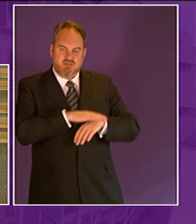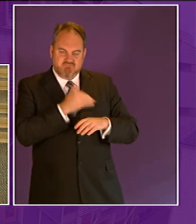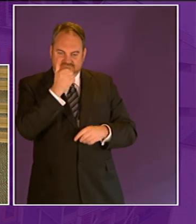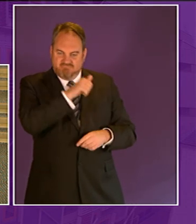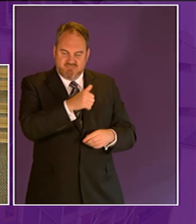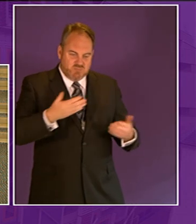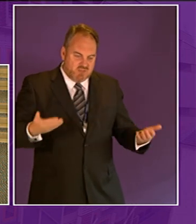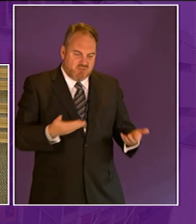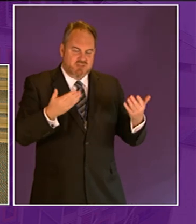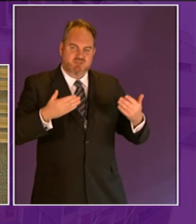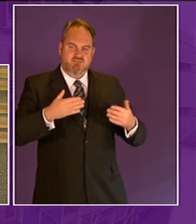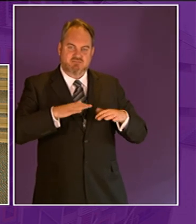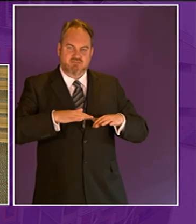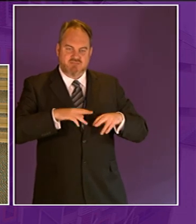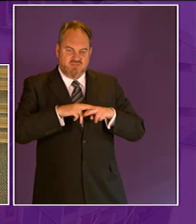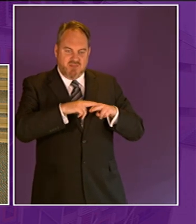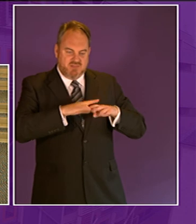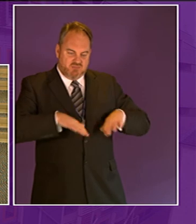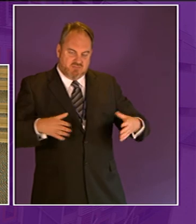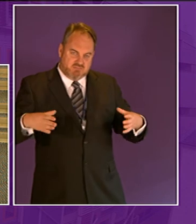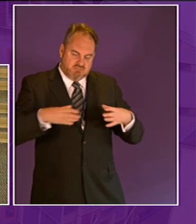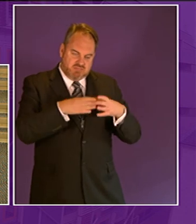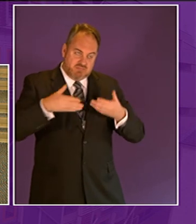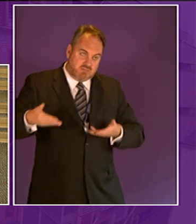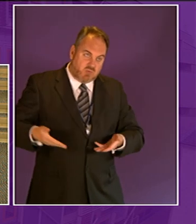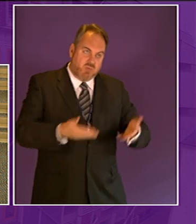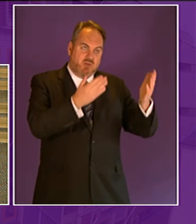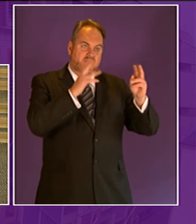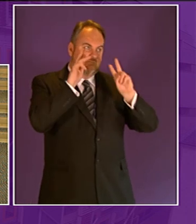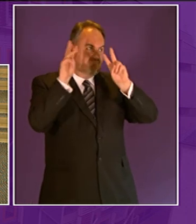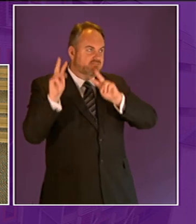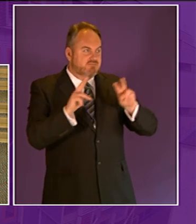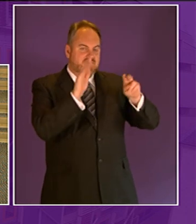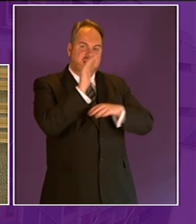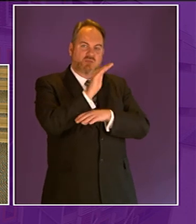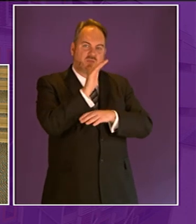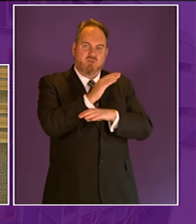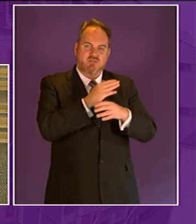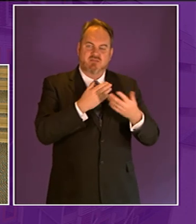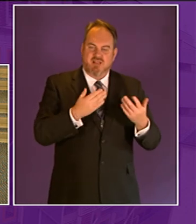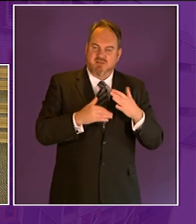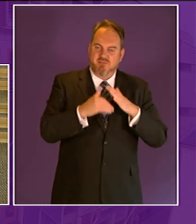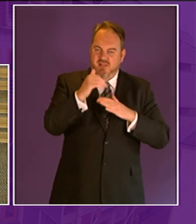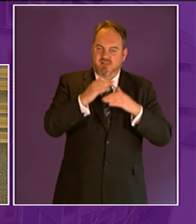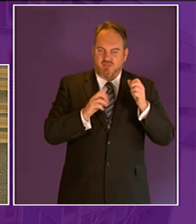to get outdoors to get their children interested in the outdoor environment and to build on some of those approaches because if children's